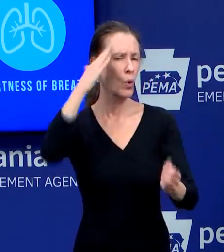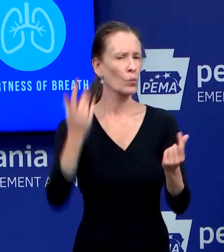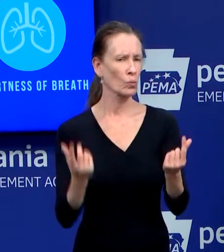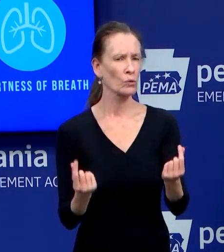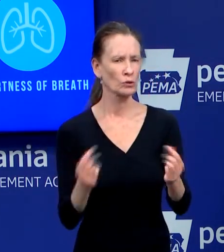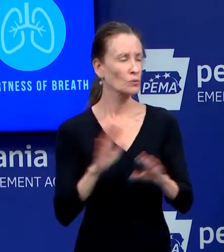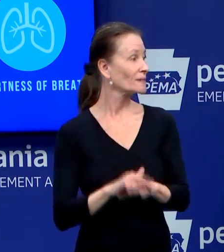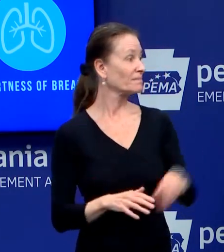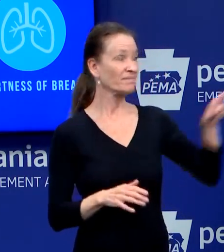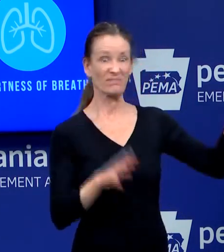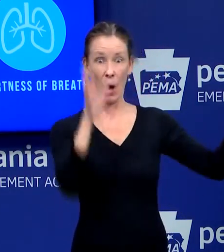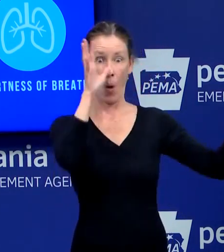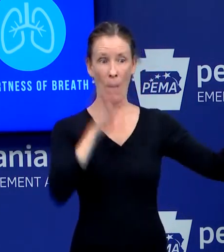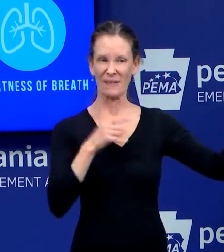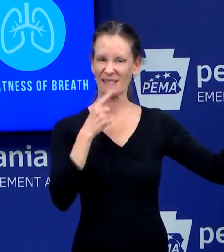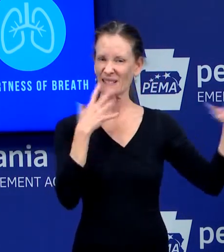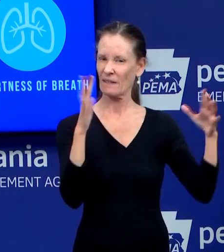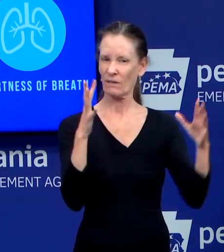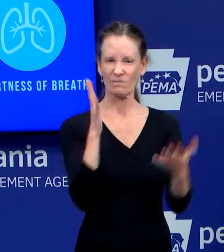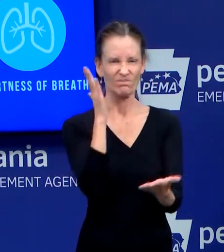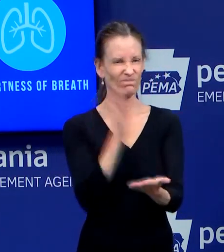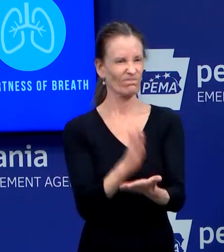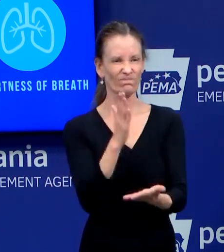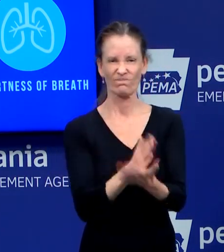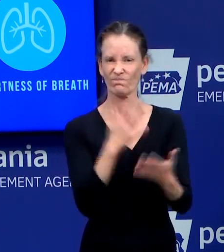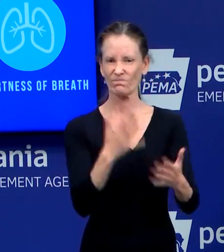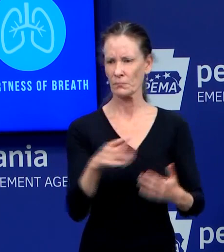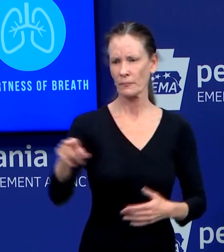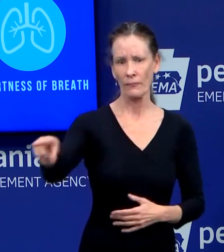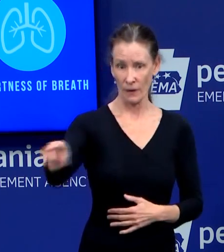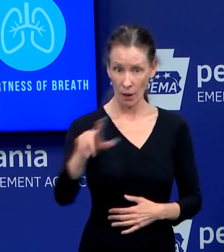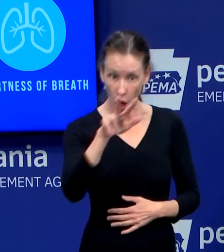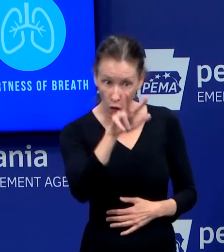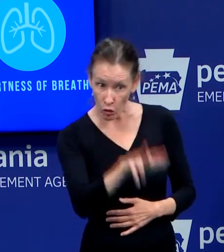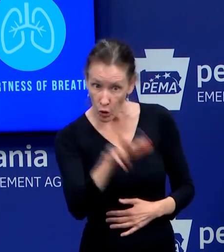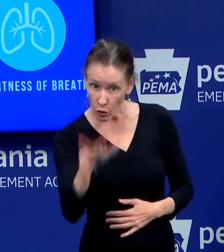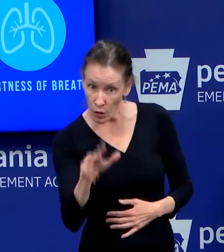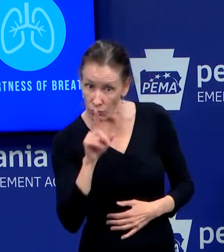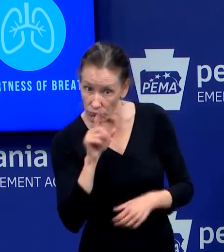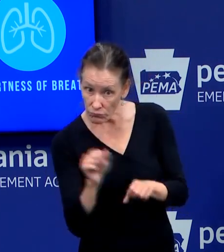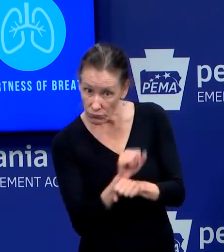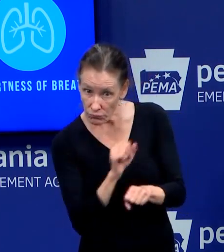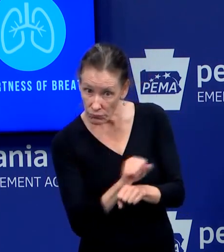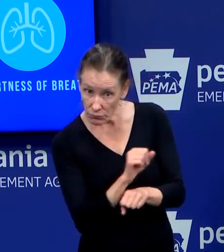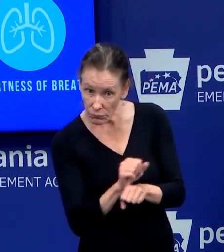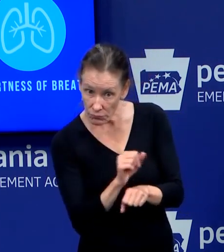but I'm... Can we just say how many of the 33 cases have a known source of infection?